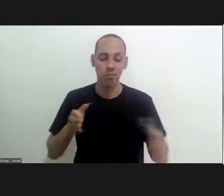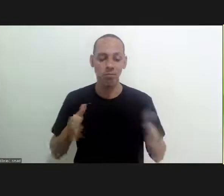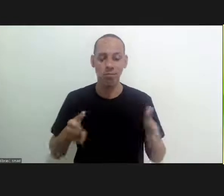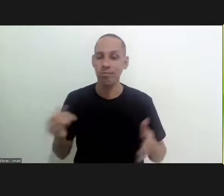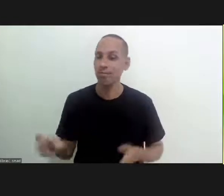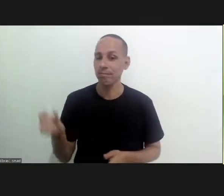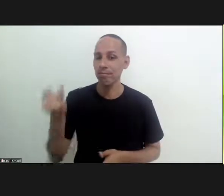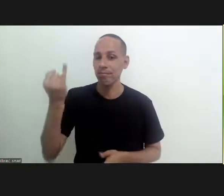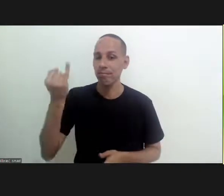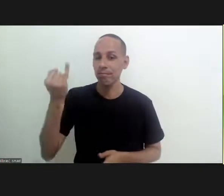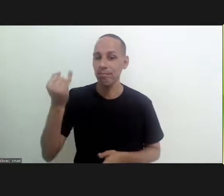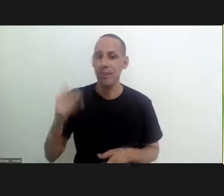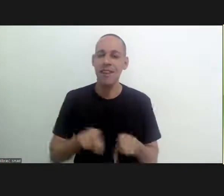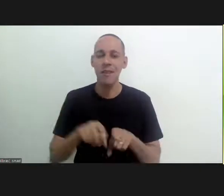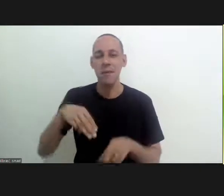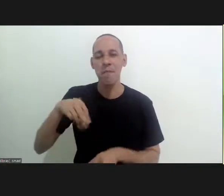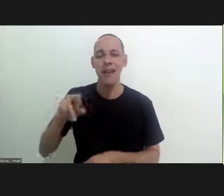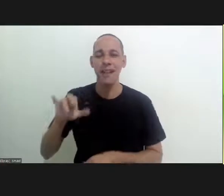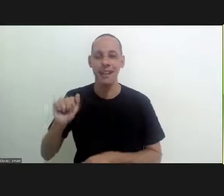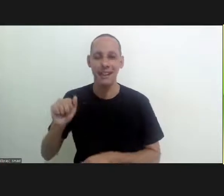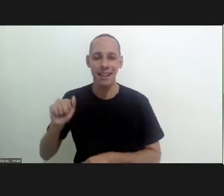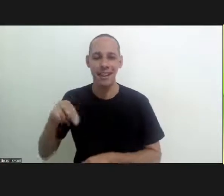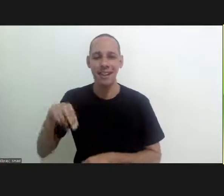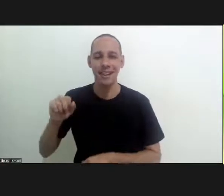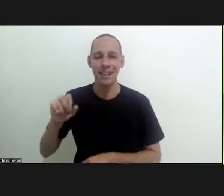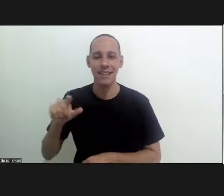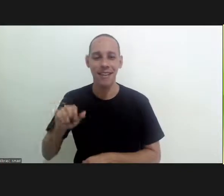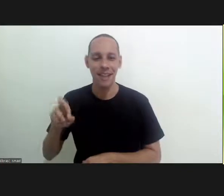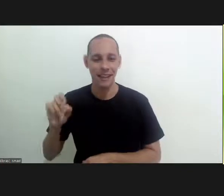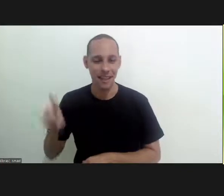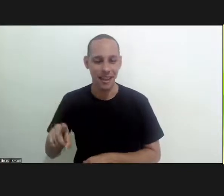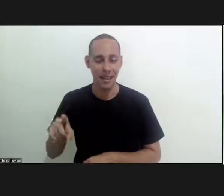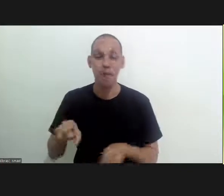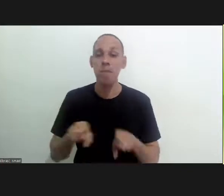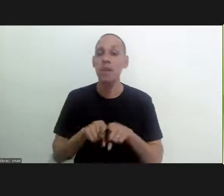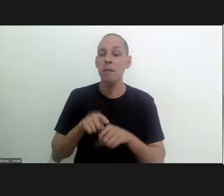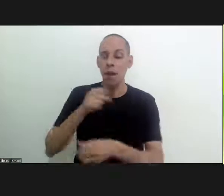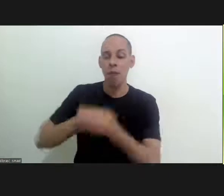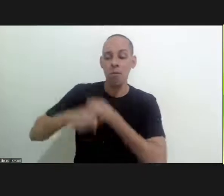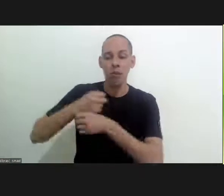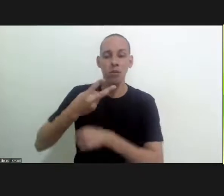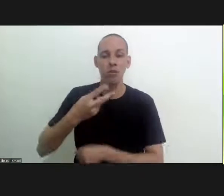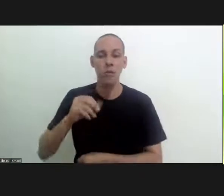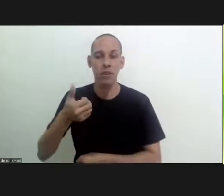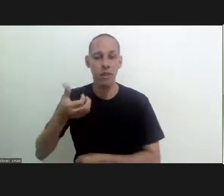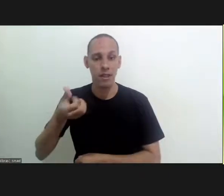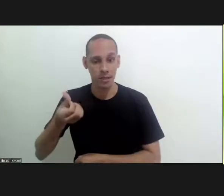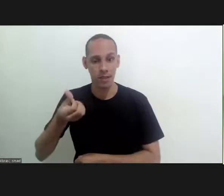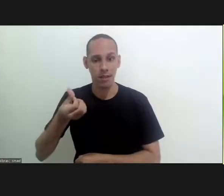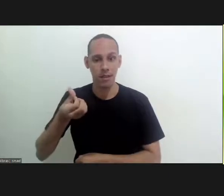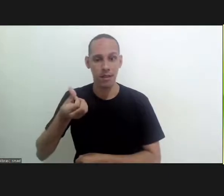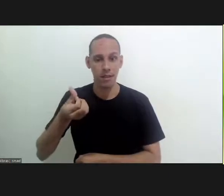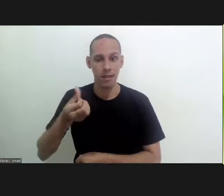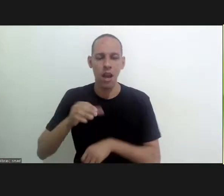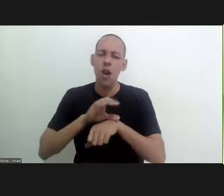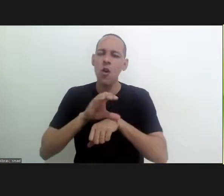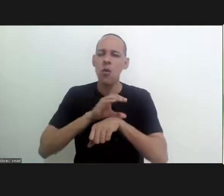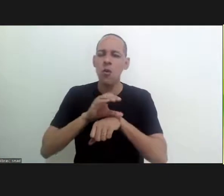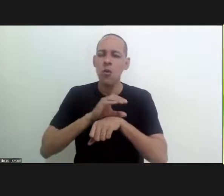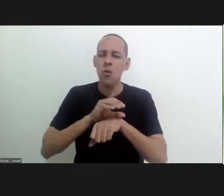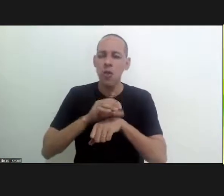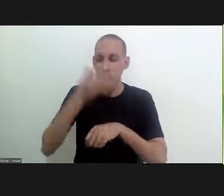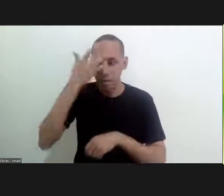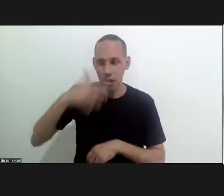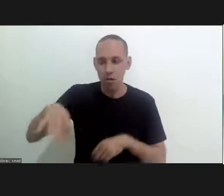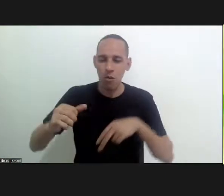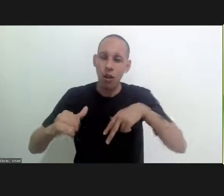was a very important moment for us. Another important moment I would like to highlight is the year of 2016 when based on a